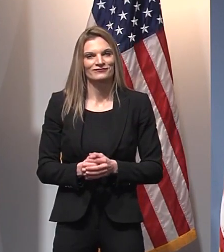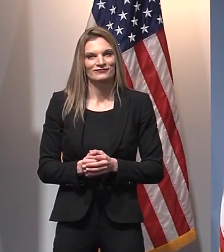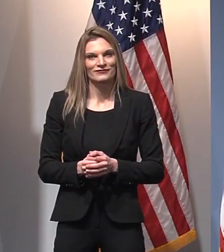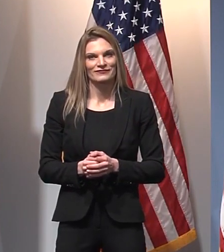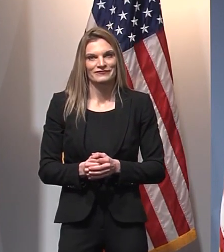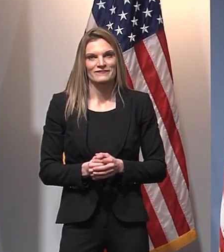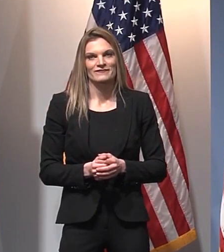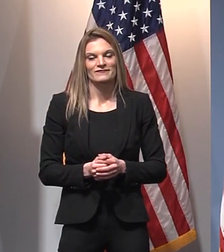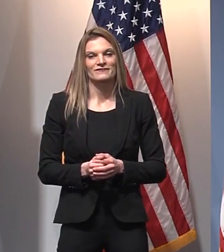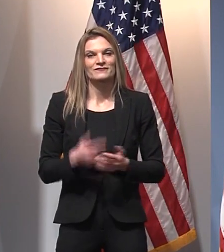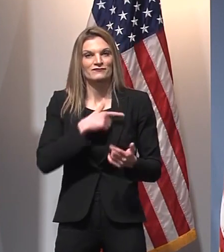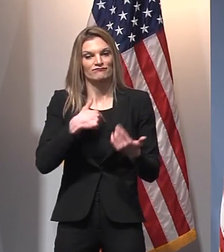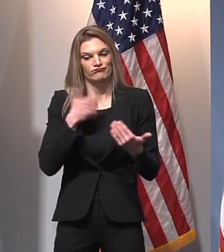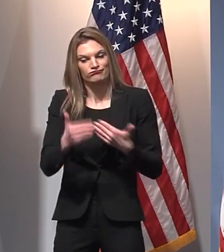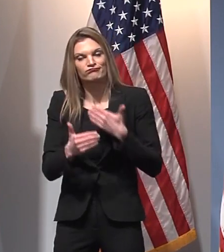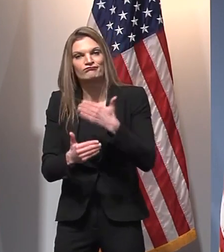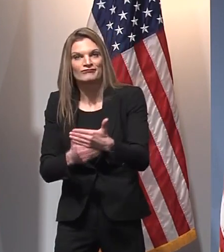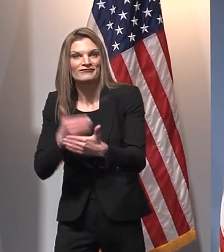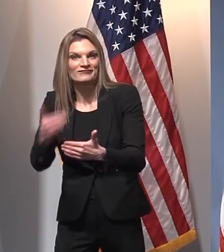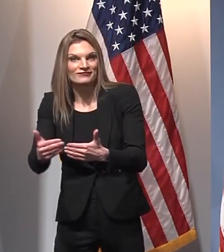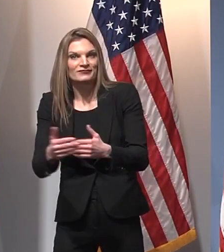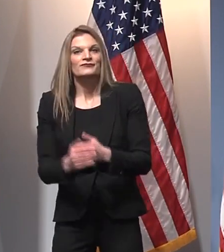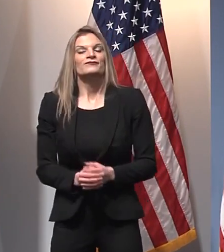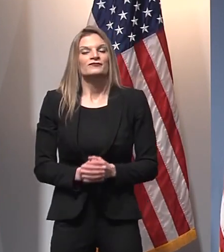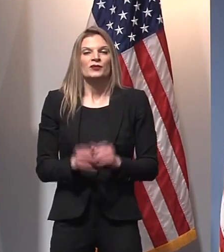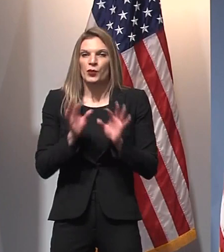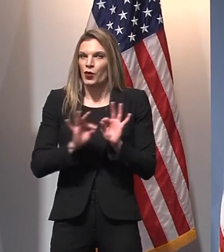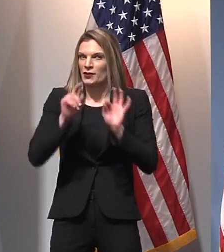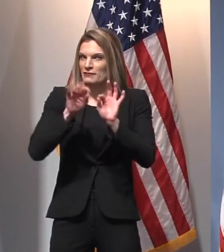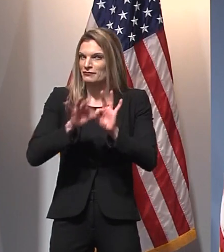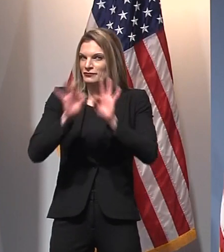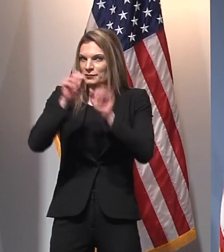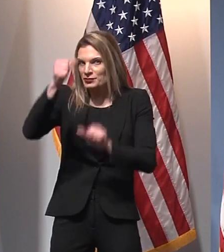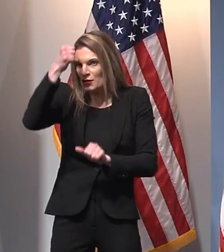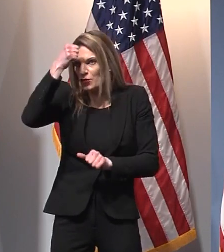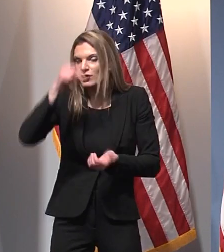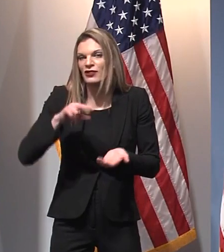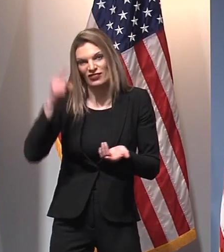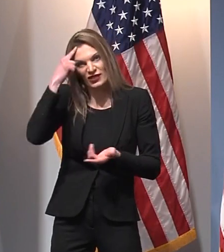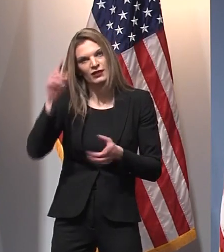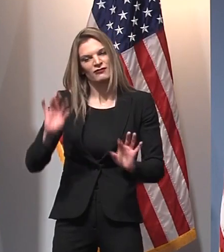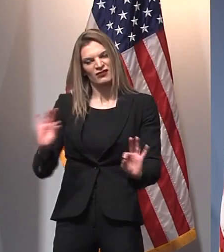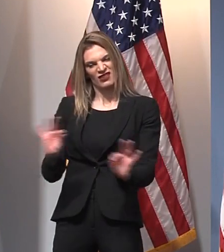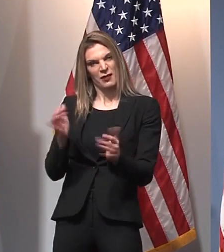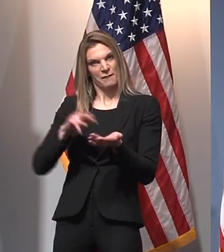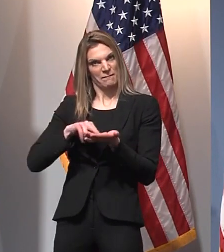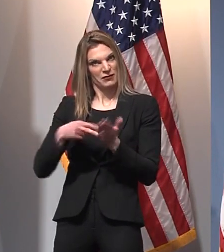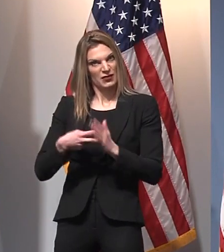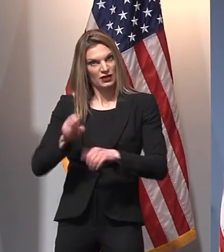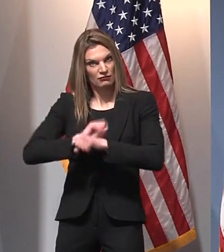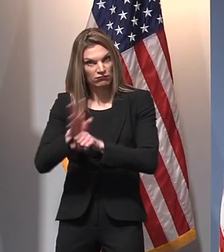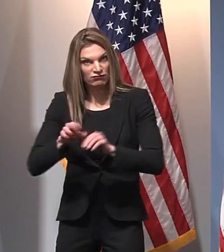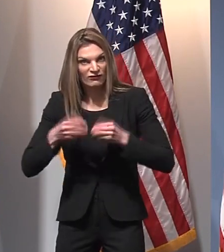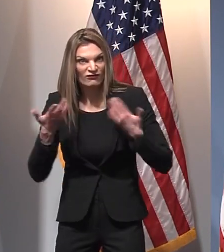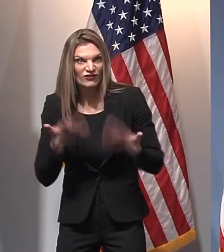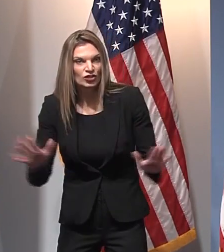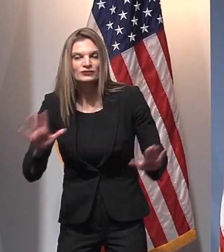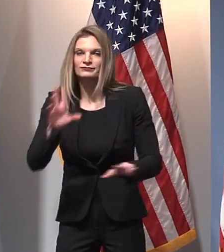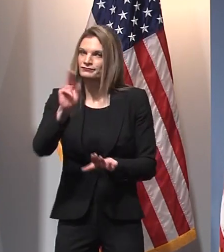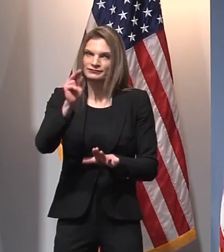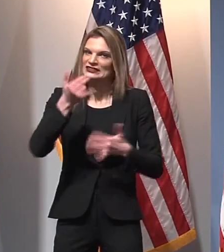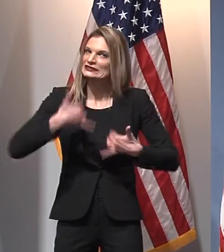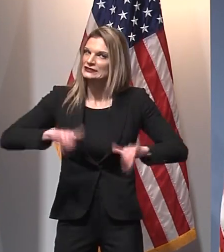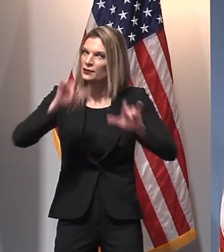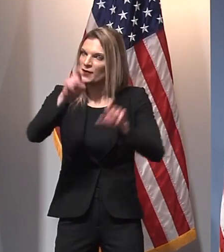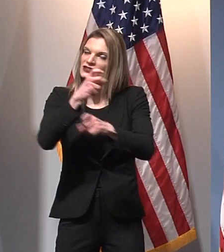remember that as we take this step, we must remain vigilant. At the end of the day, what has been the most important